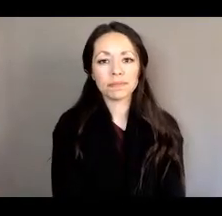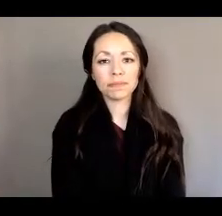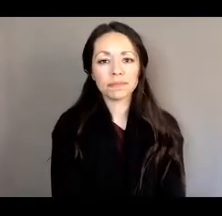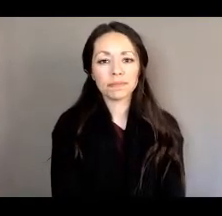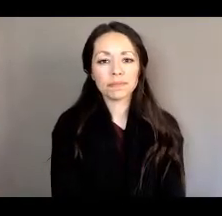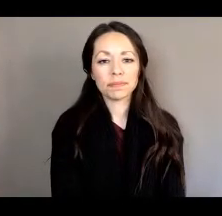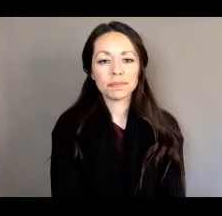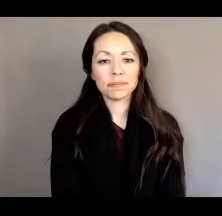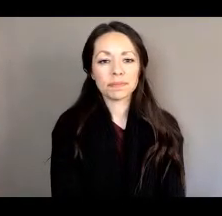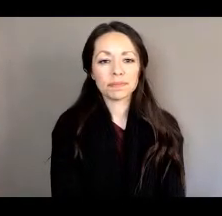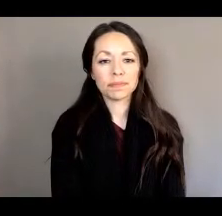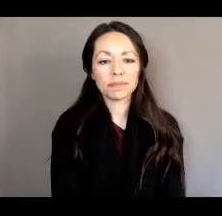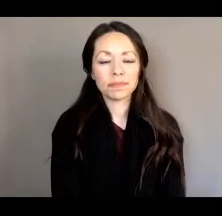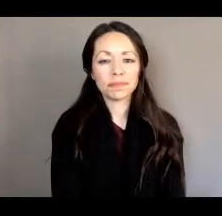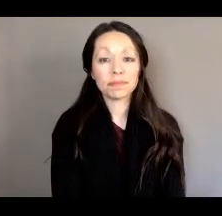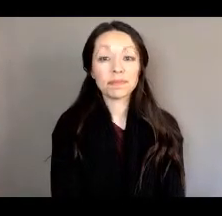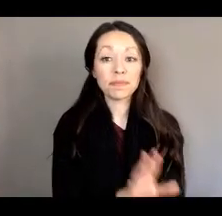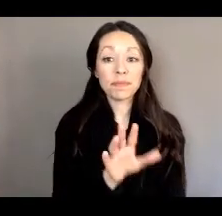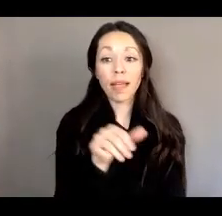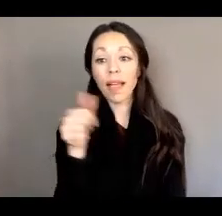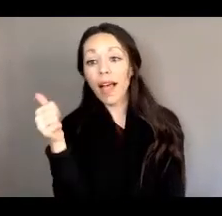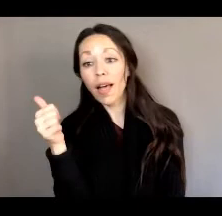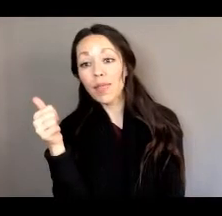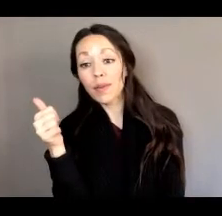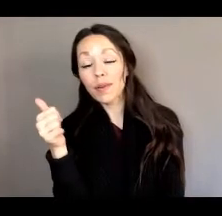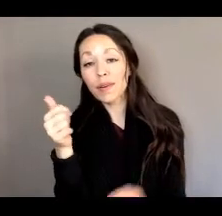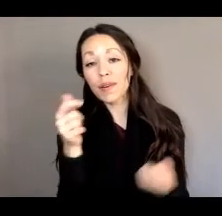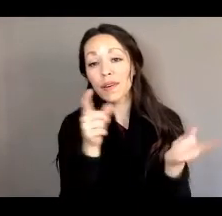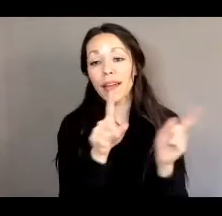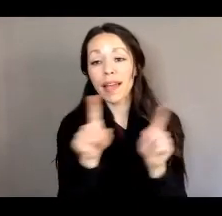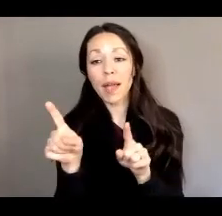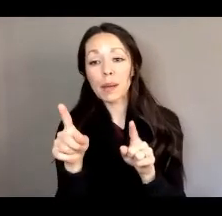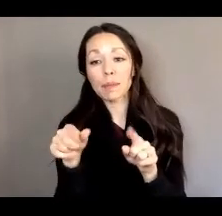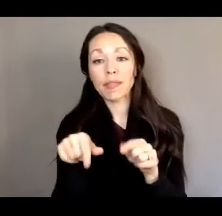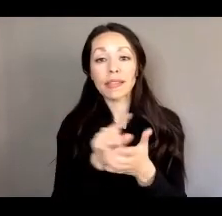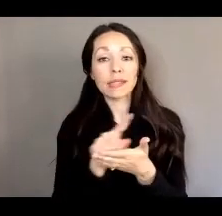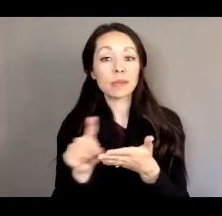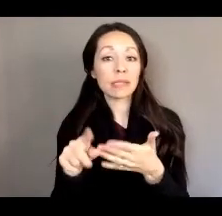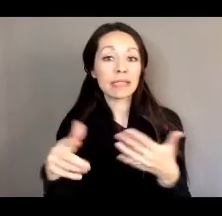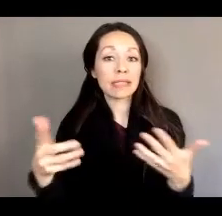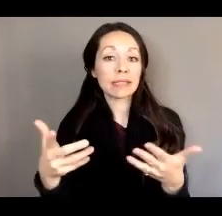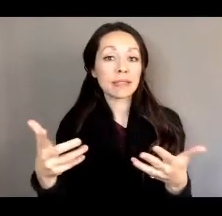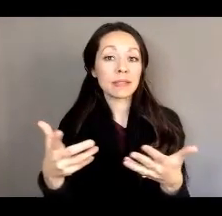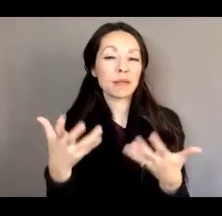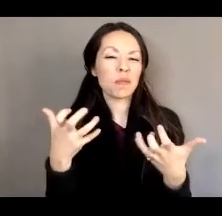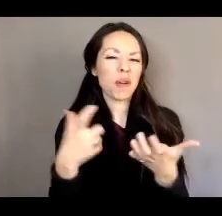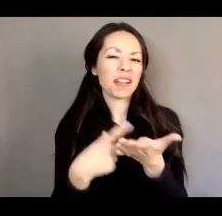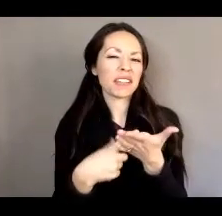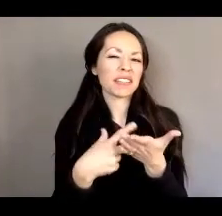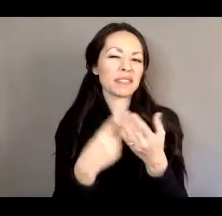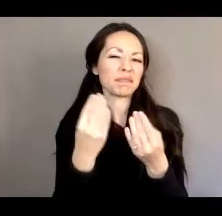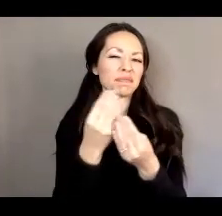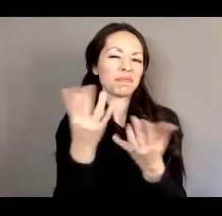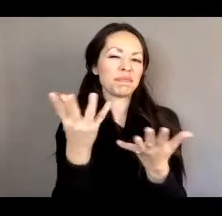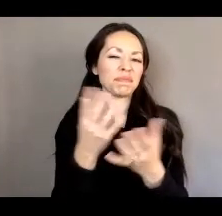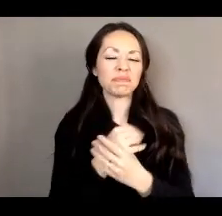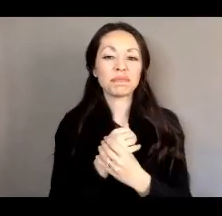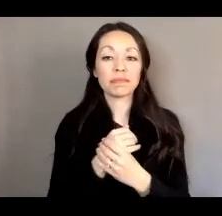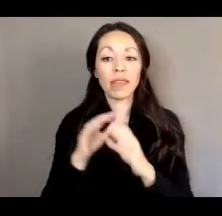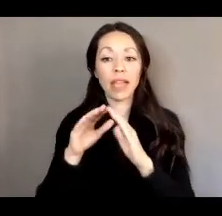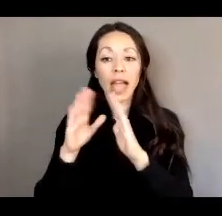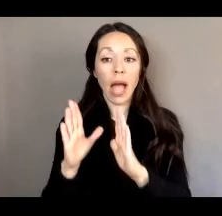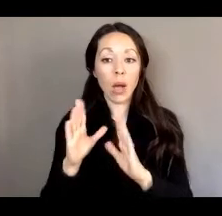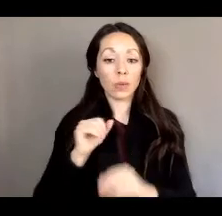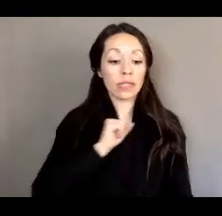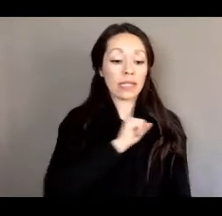Um, so some other things that happened this week, um, which we wanted to talk with you about is the House and